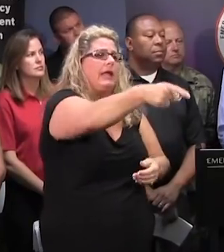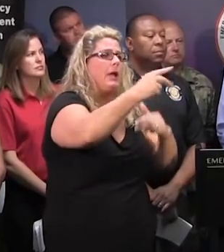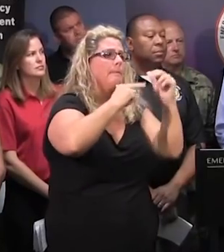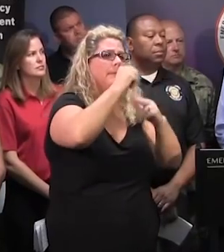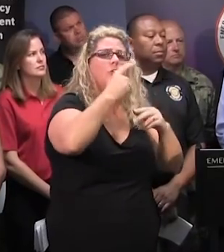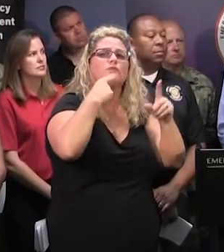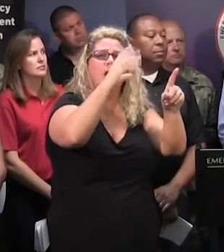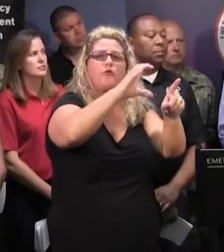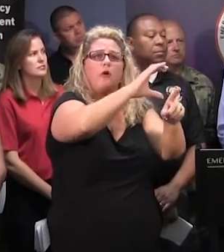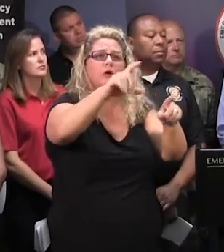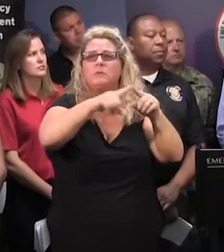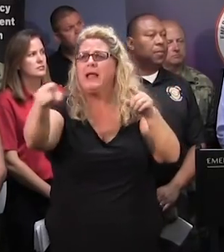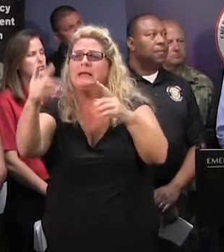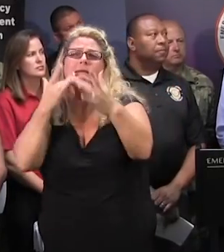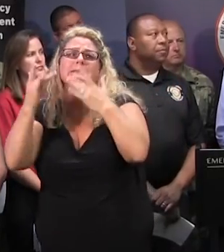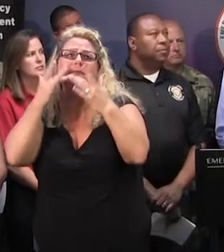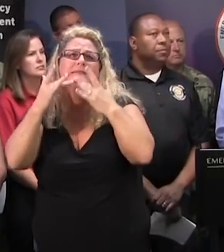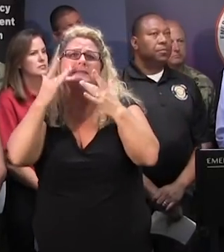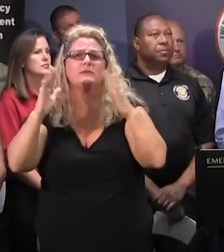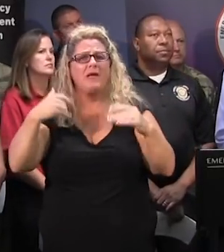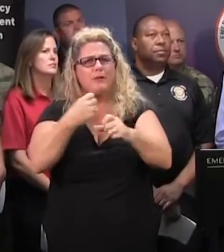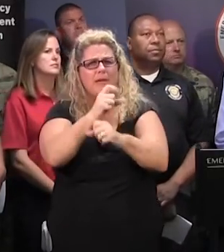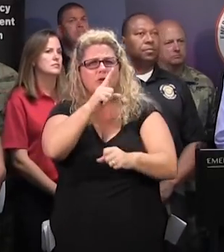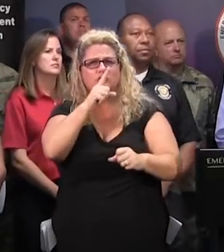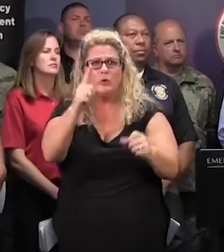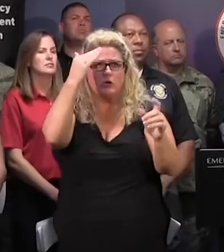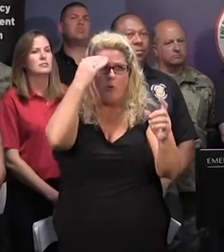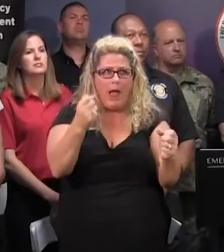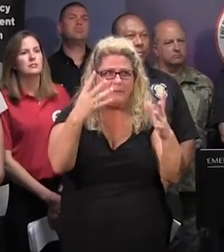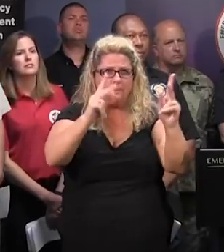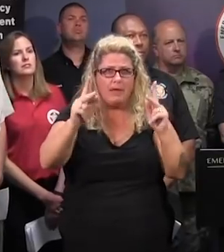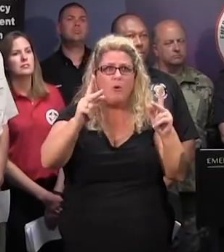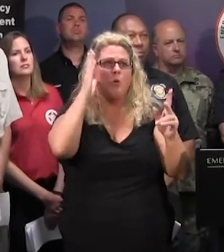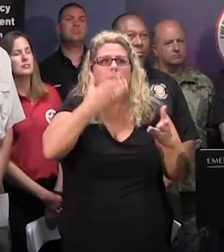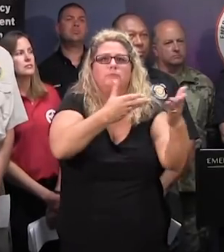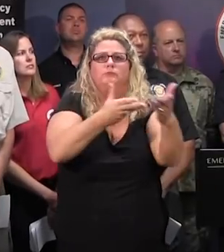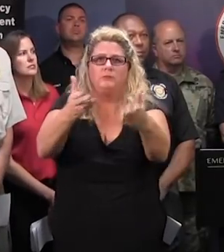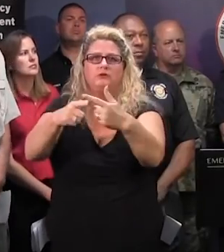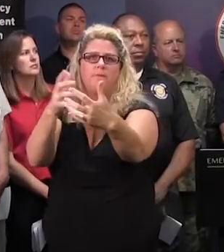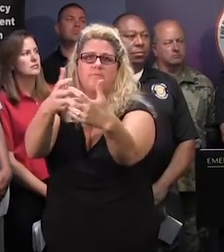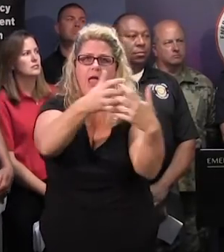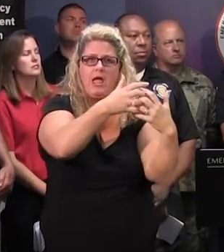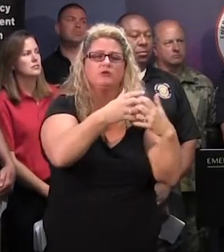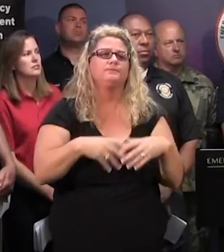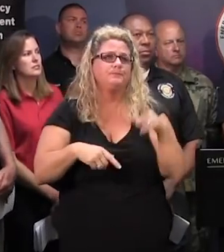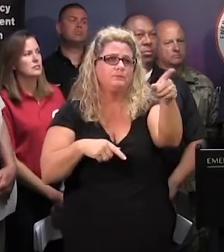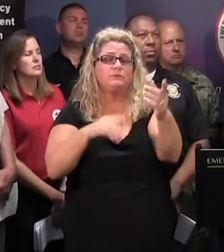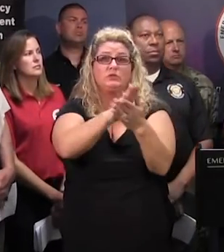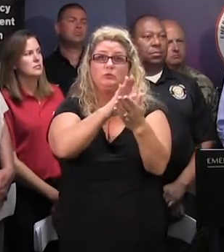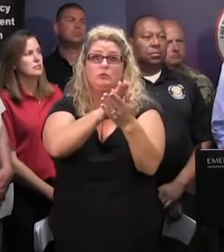so it's a precision contest to get it to the right place. Any more information on the schools? Schools are the same